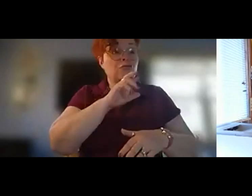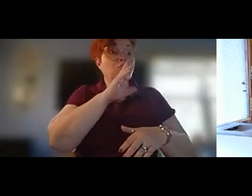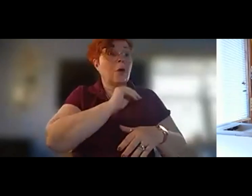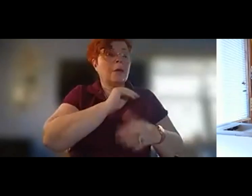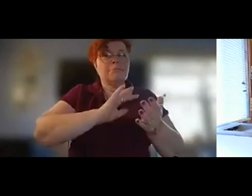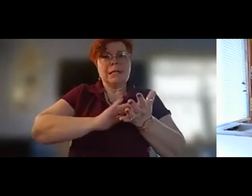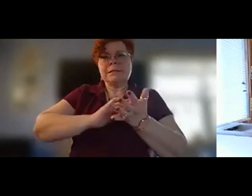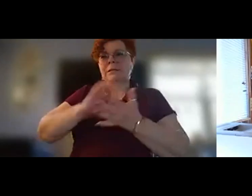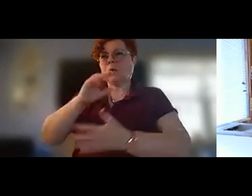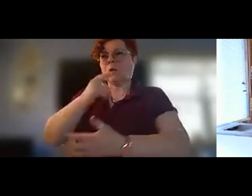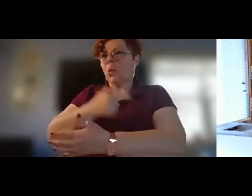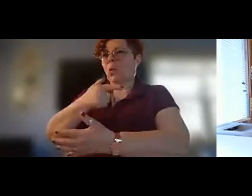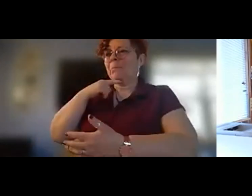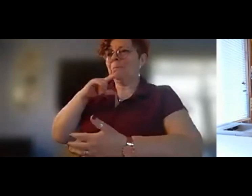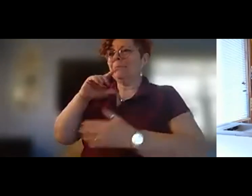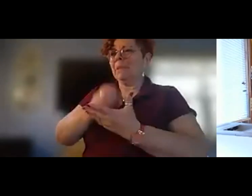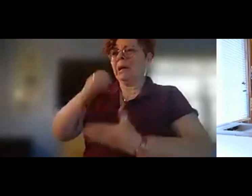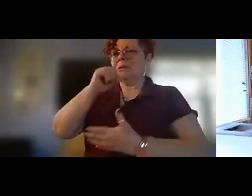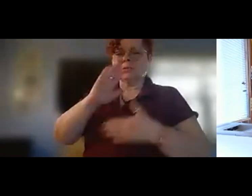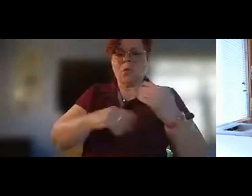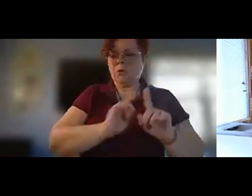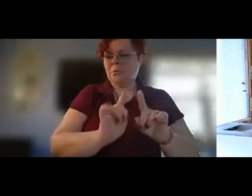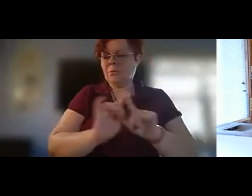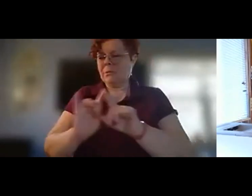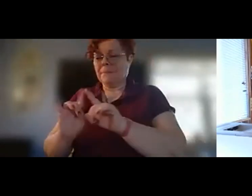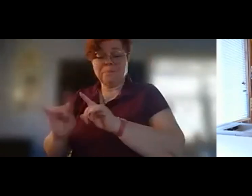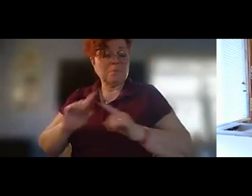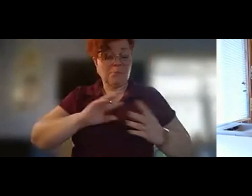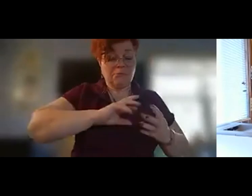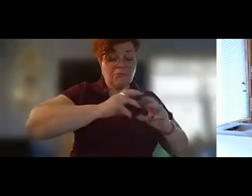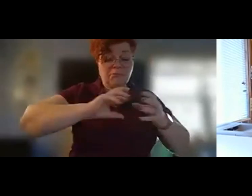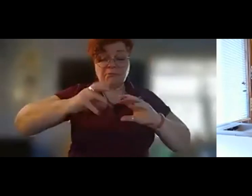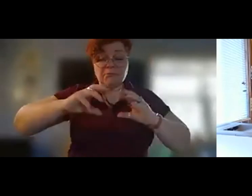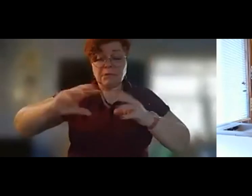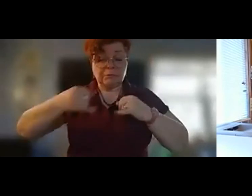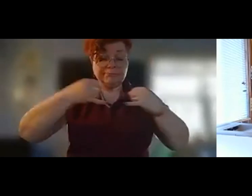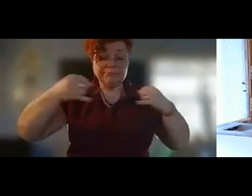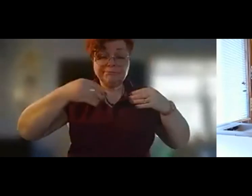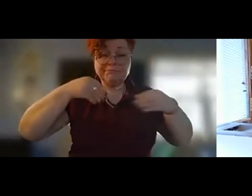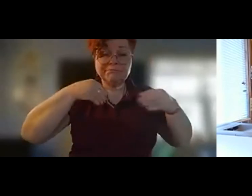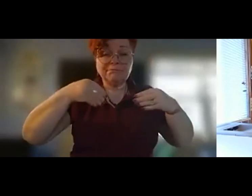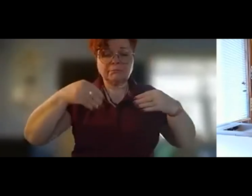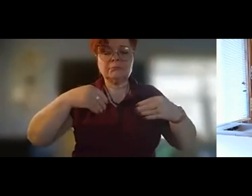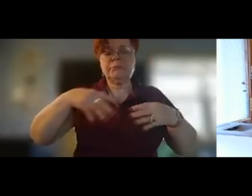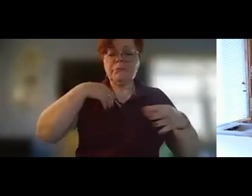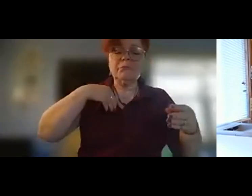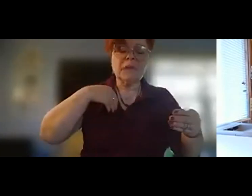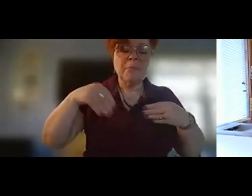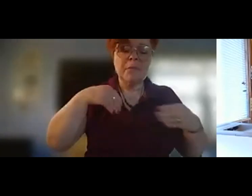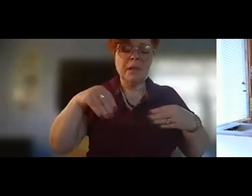car blinkers twists of polypropylene plastics like beached